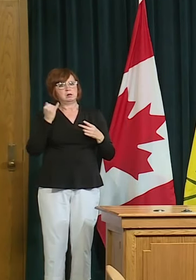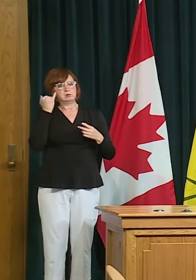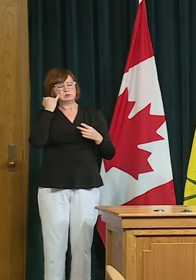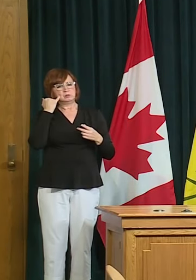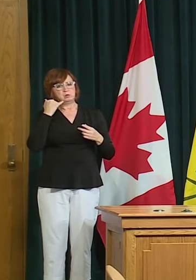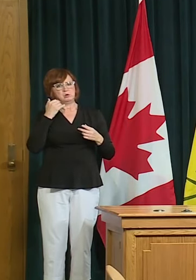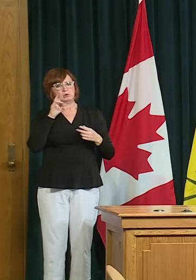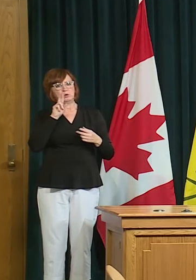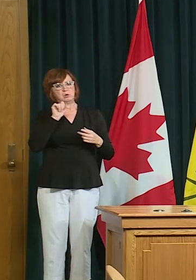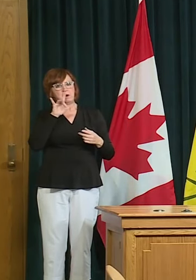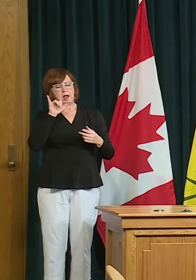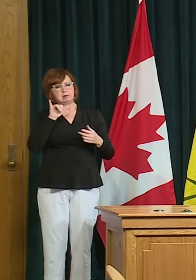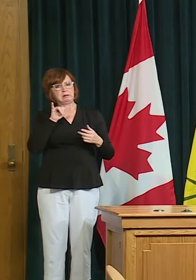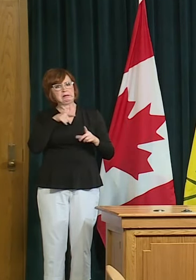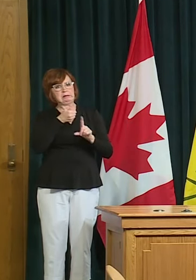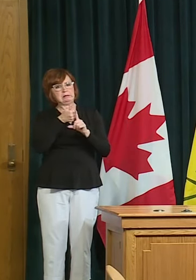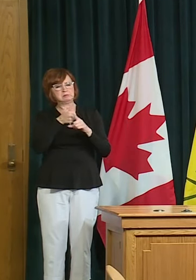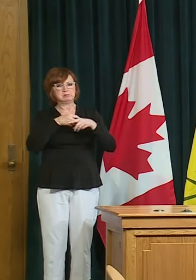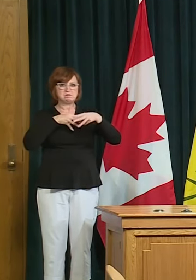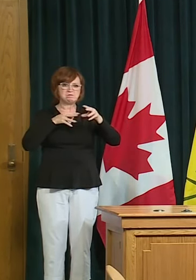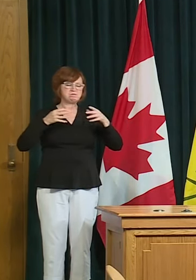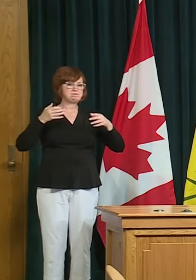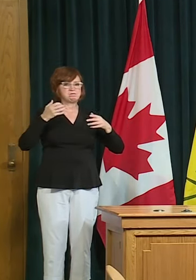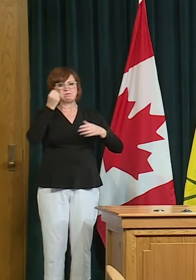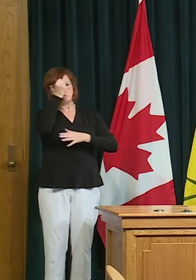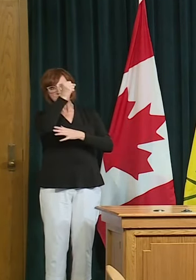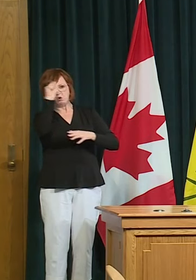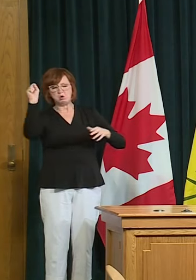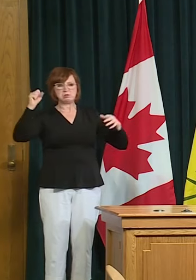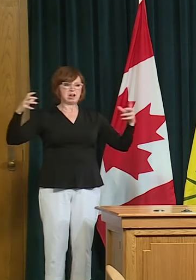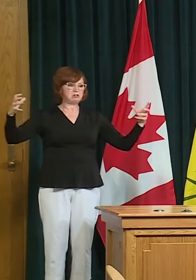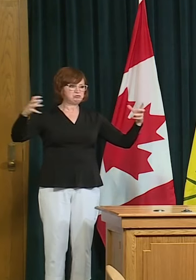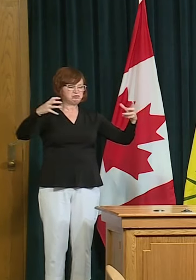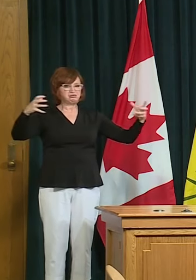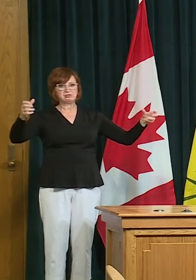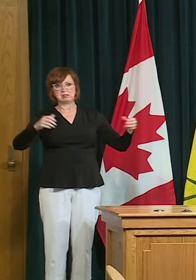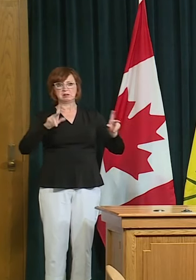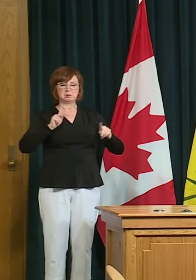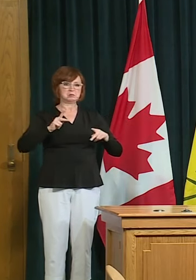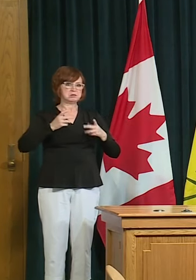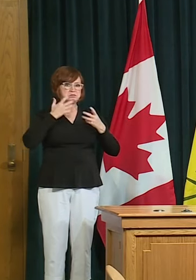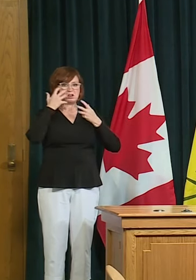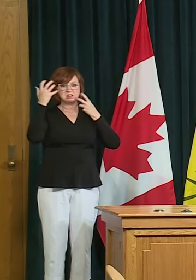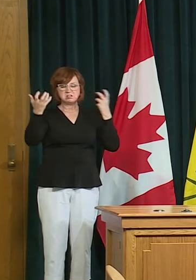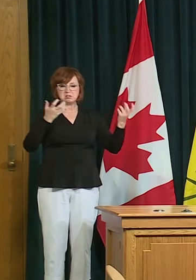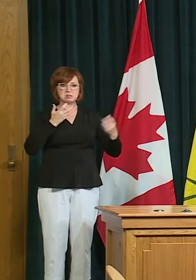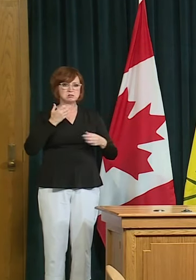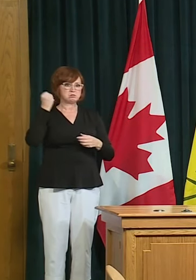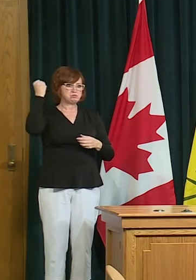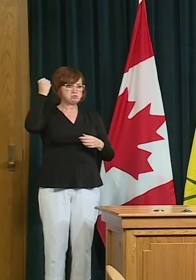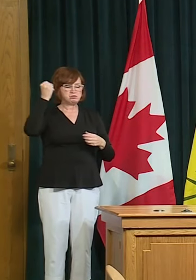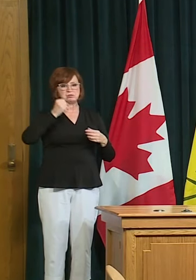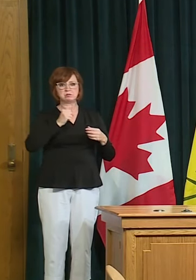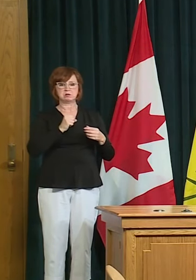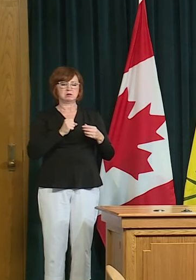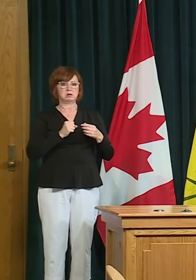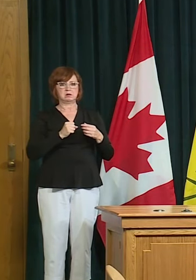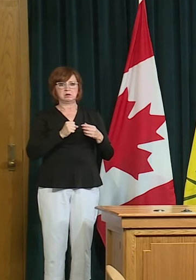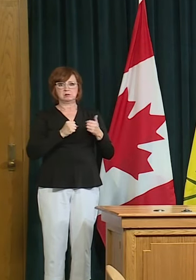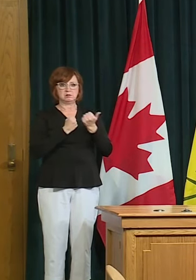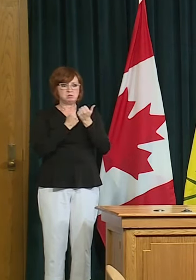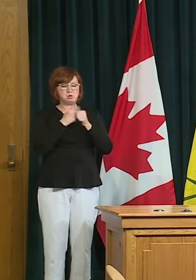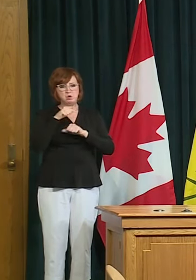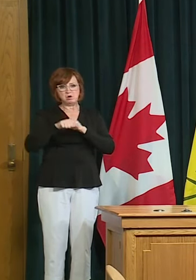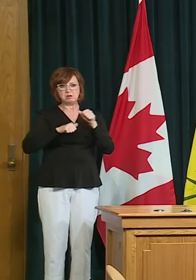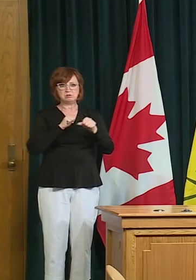another allowed gathering which will be allowed in the future for even up to 30 people not feeling the compulsion to you